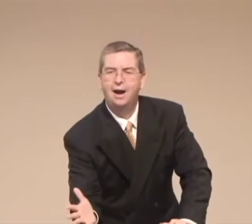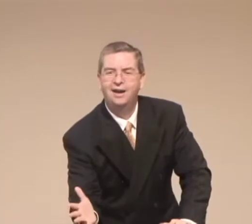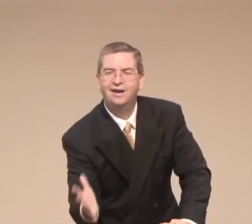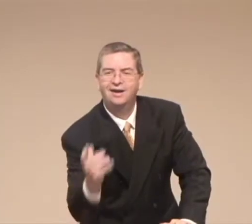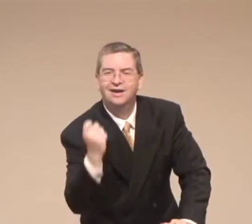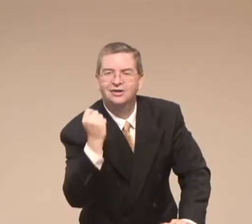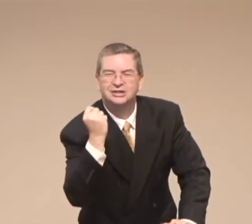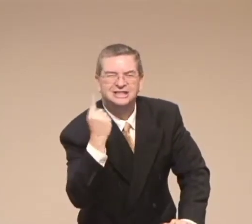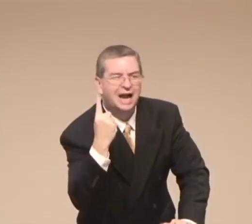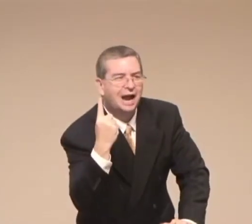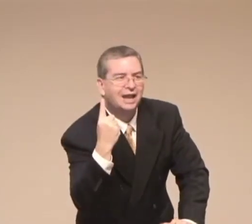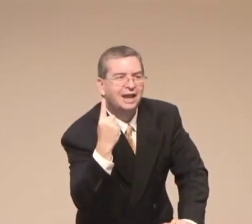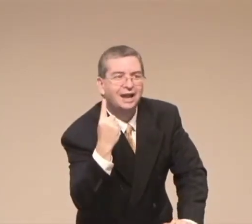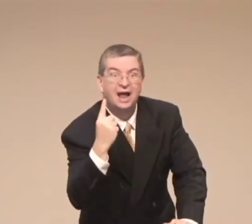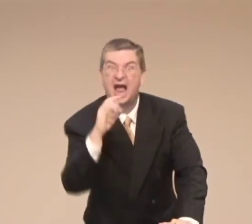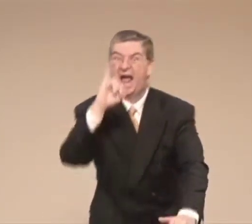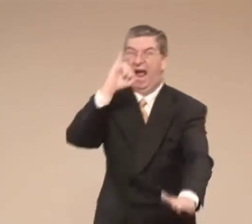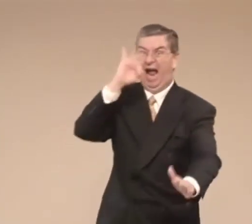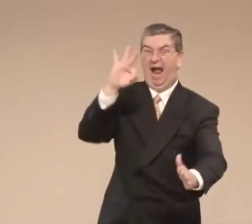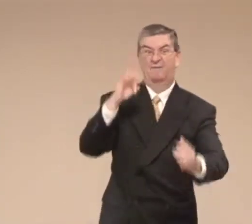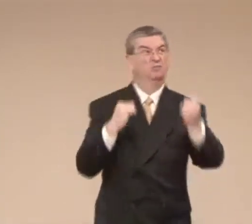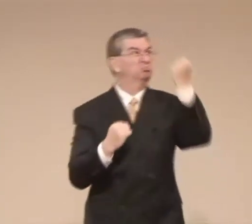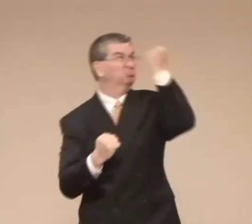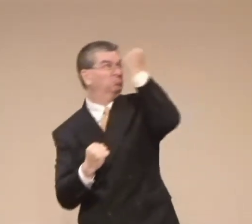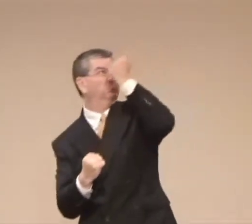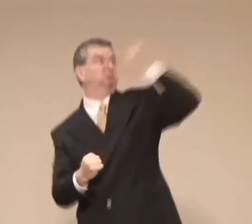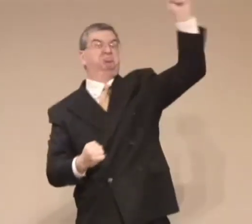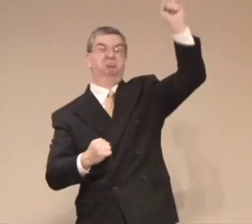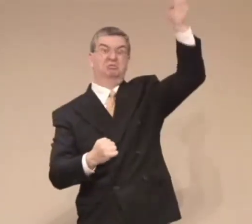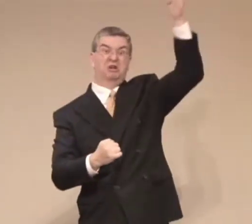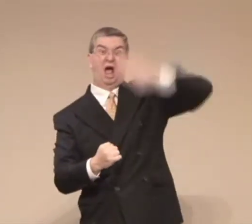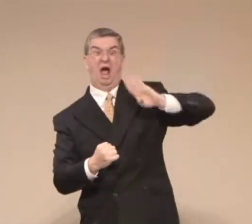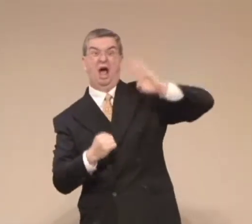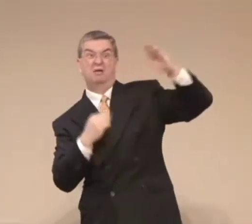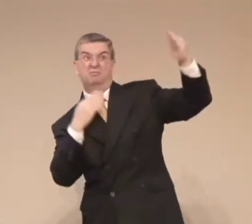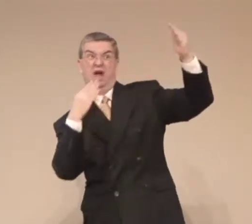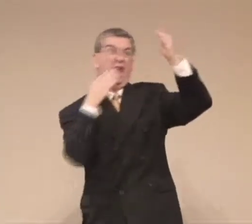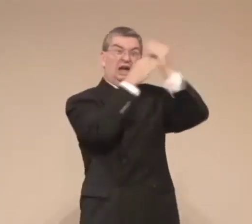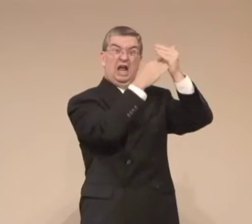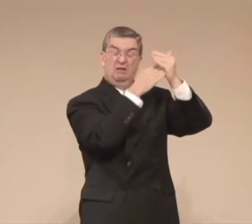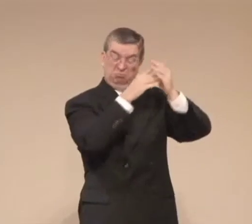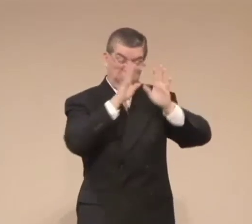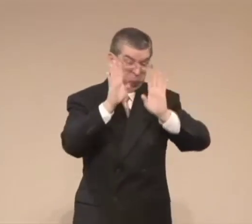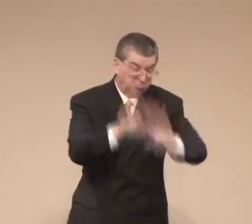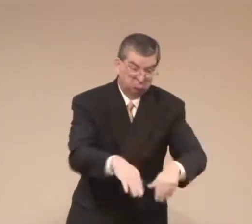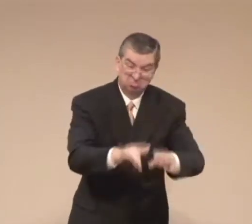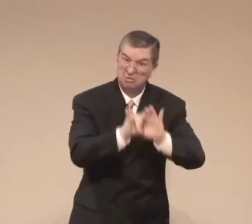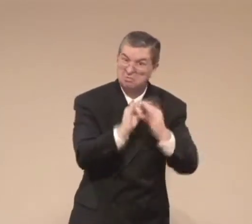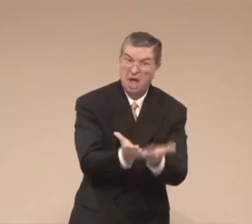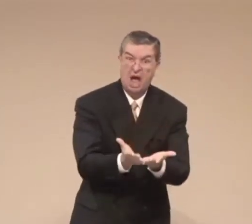That everything will be fine. But if you rebel against God